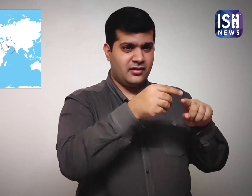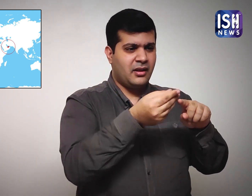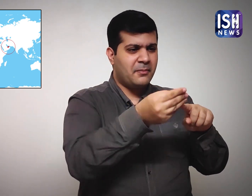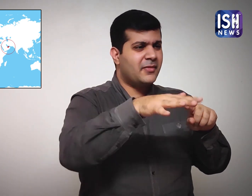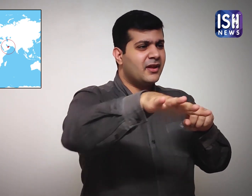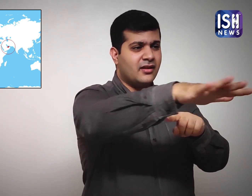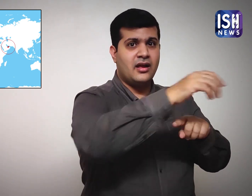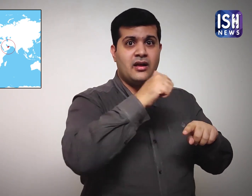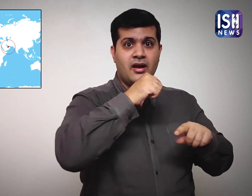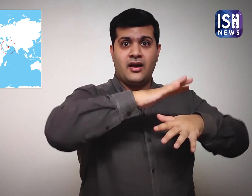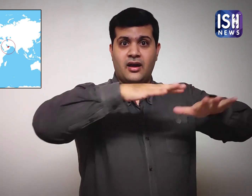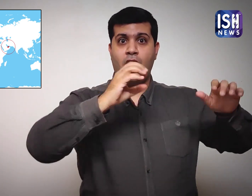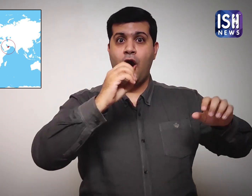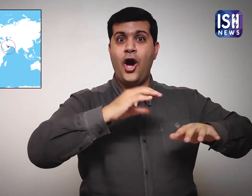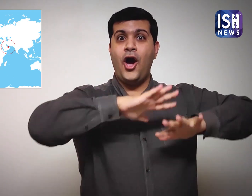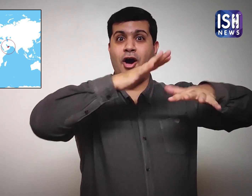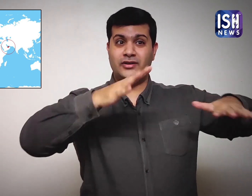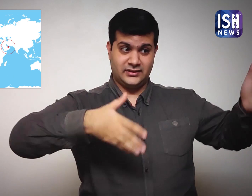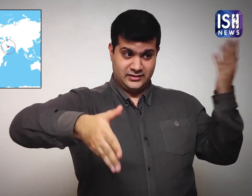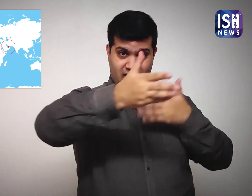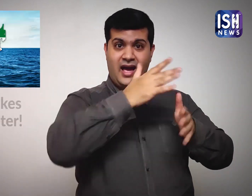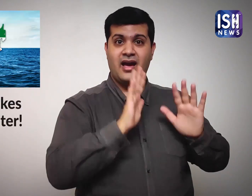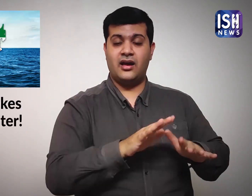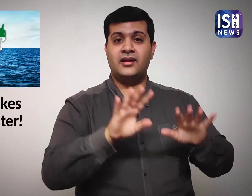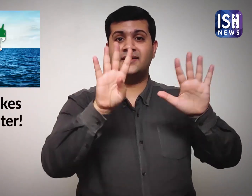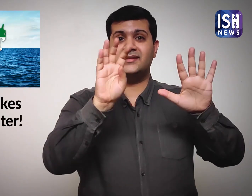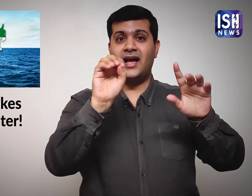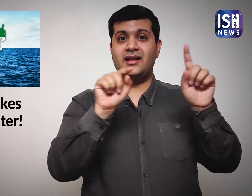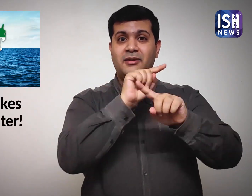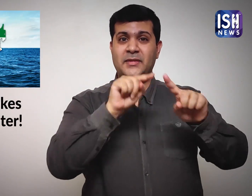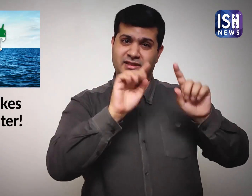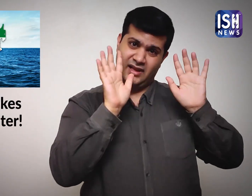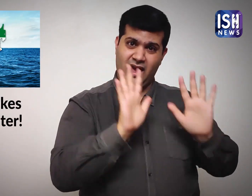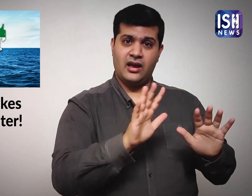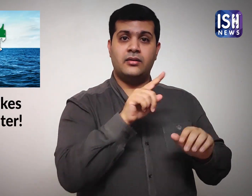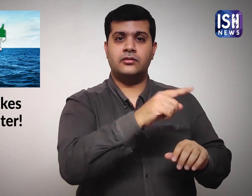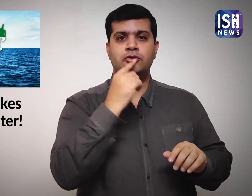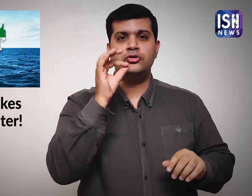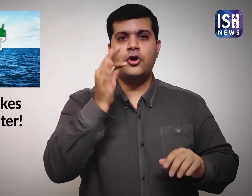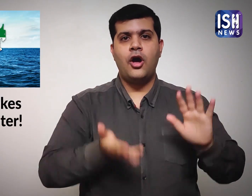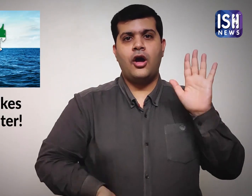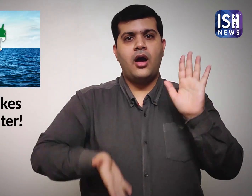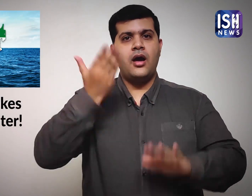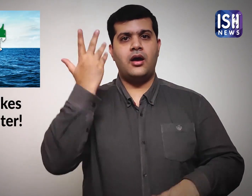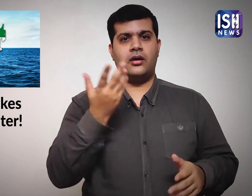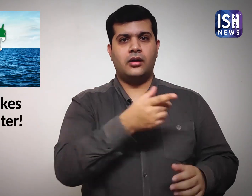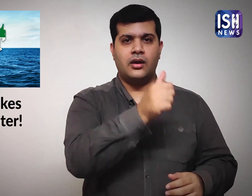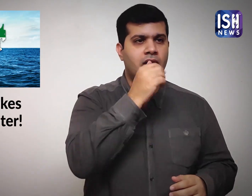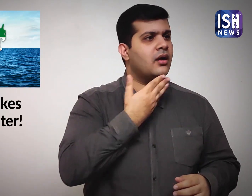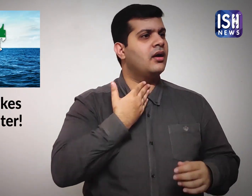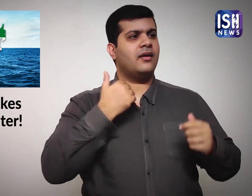Emirates is surrounded by salty ocean water and 90% of its ground water is also salty.